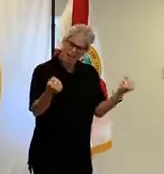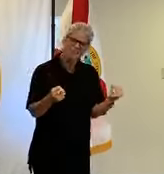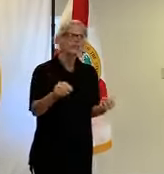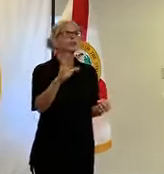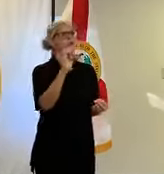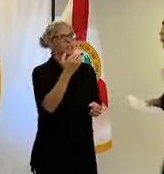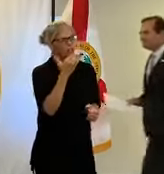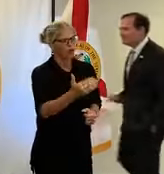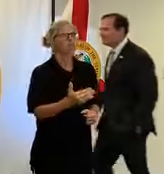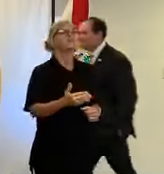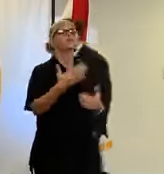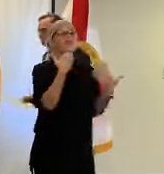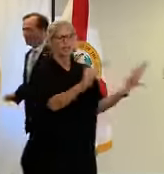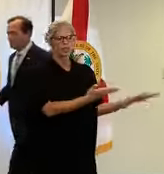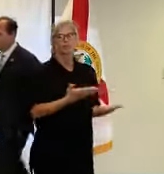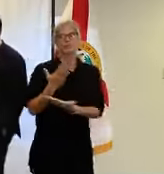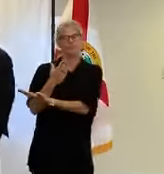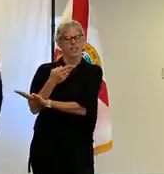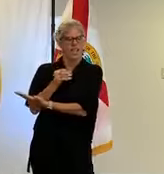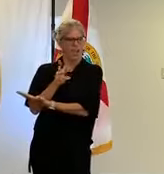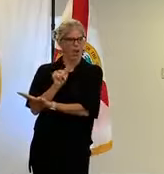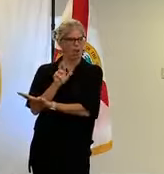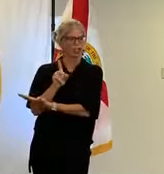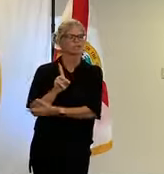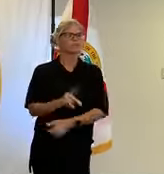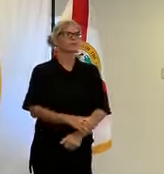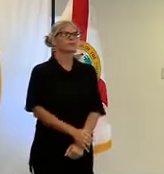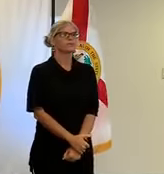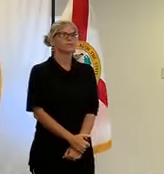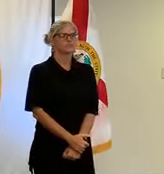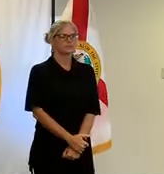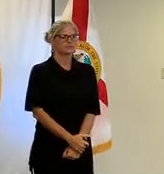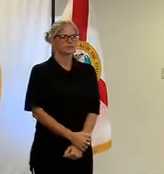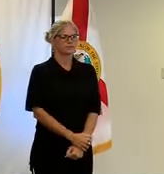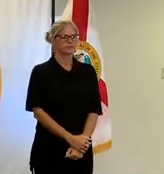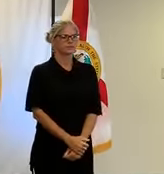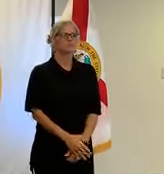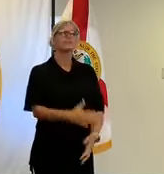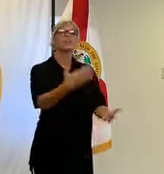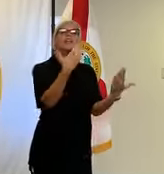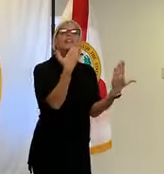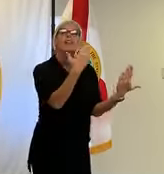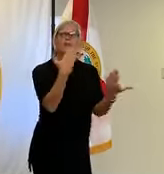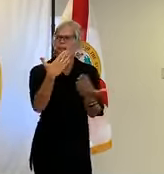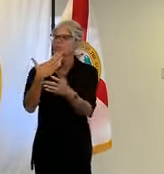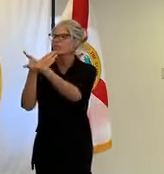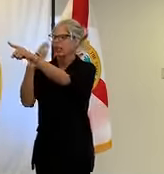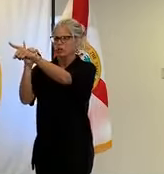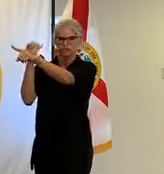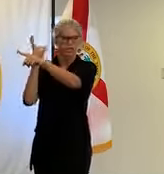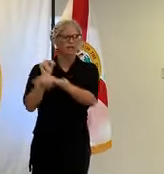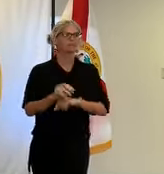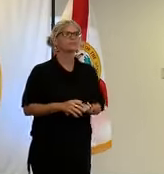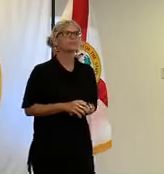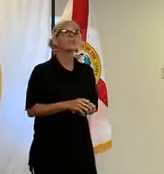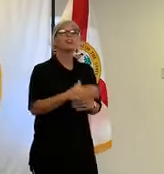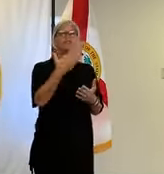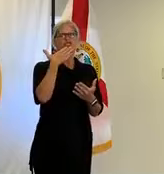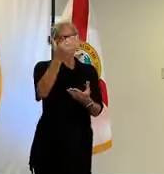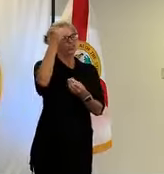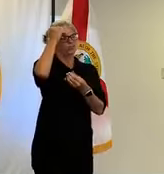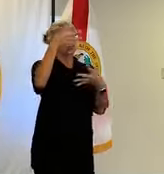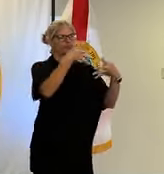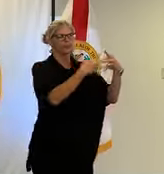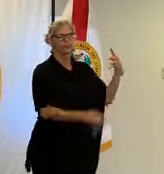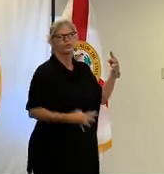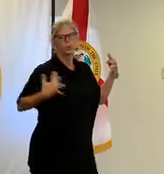okay thank you john some really good information as we're on our